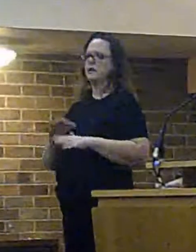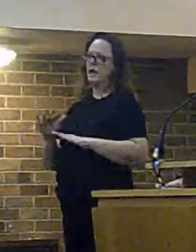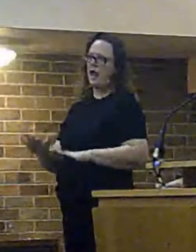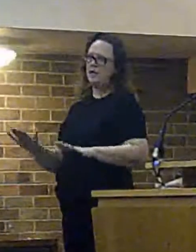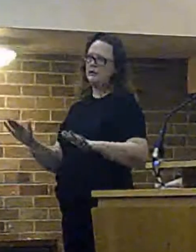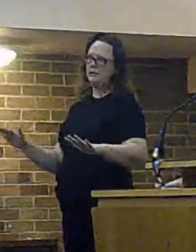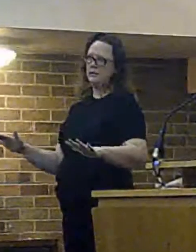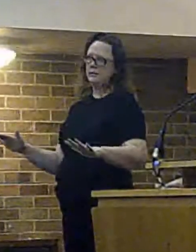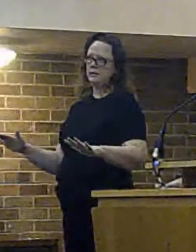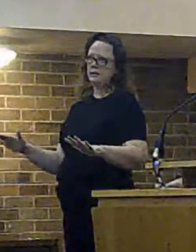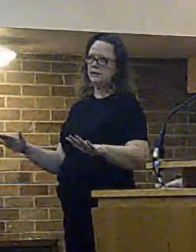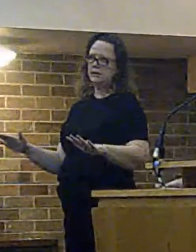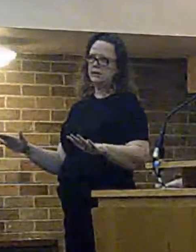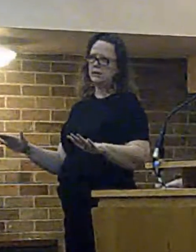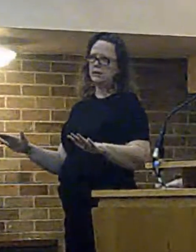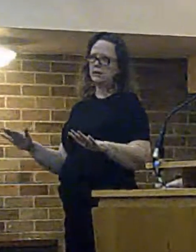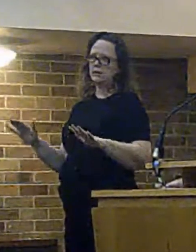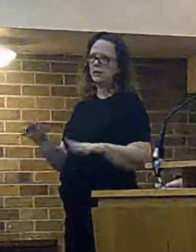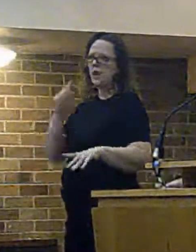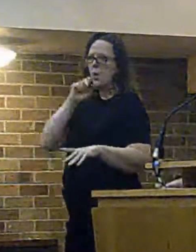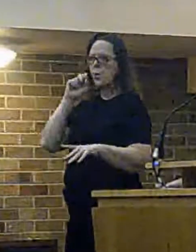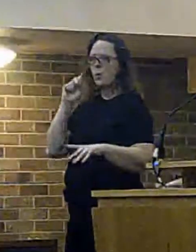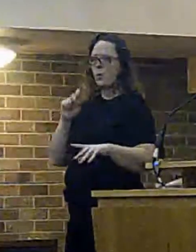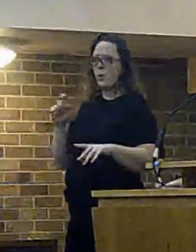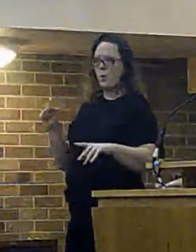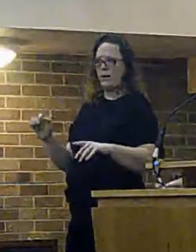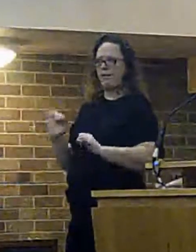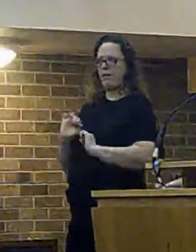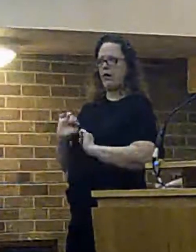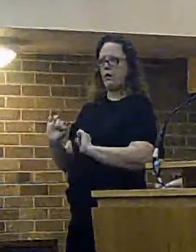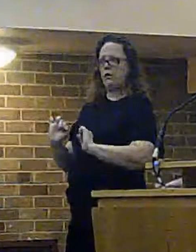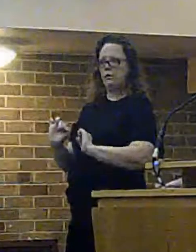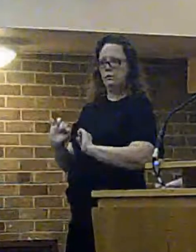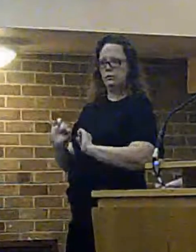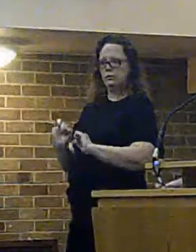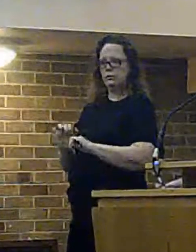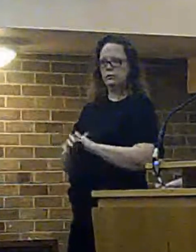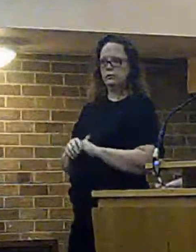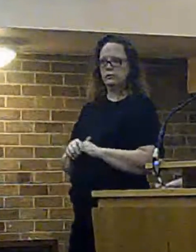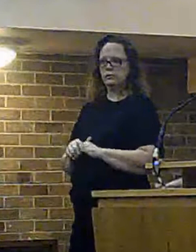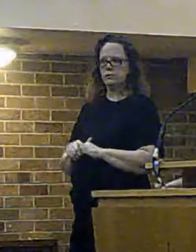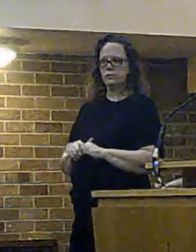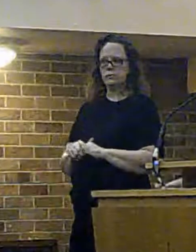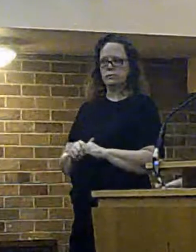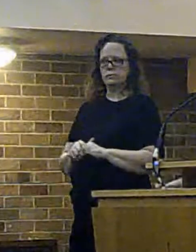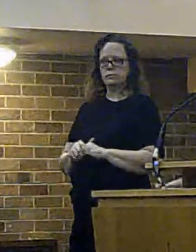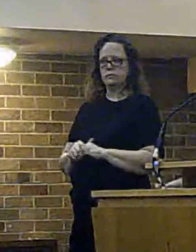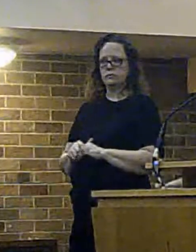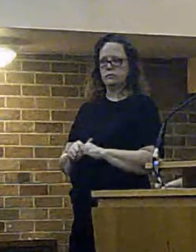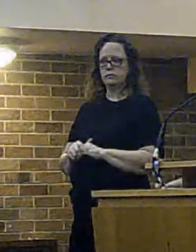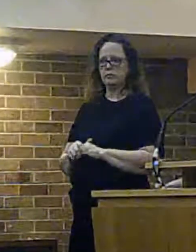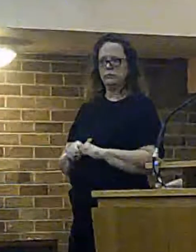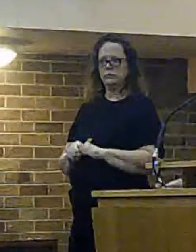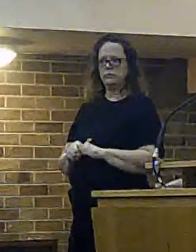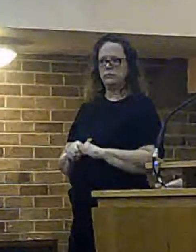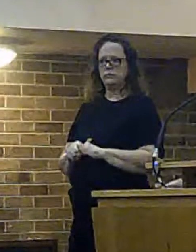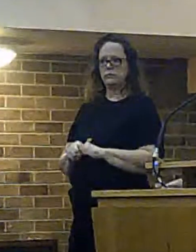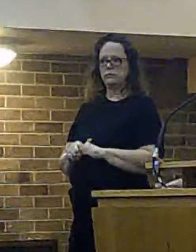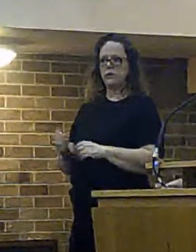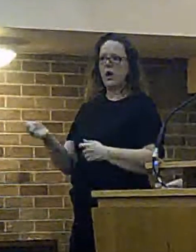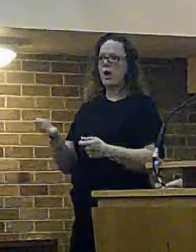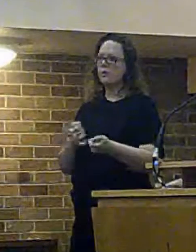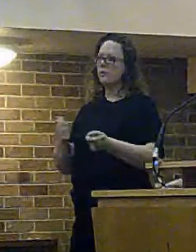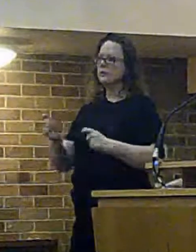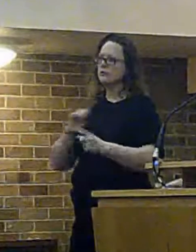which is one of the pieces of land and whittles ownership the uh from an operational response perspective